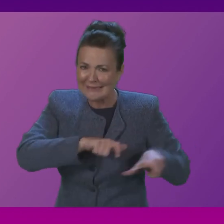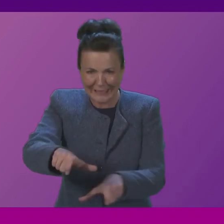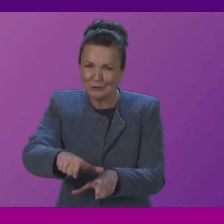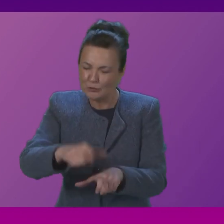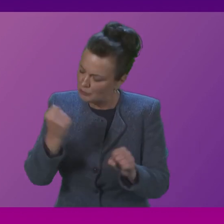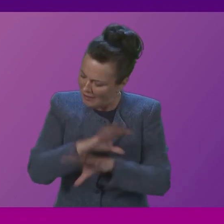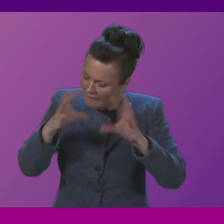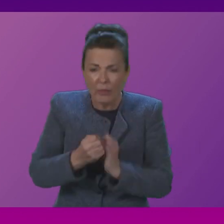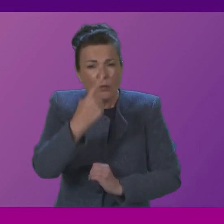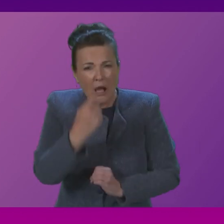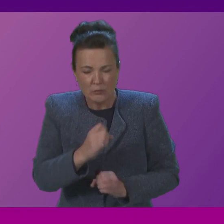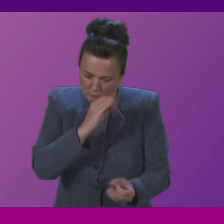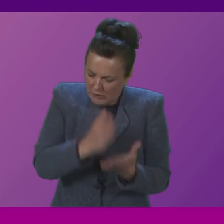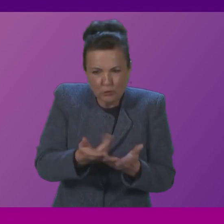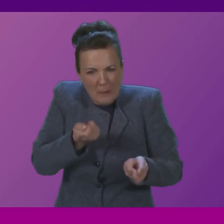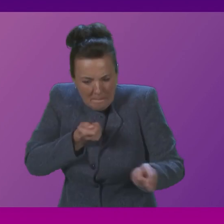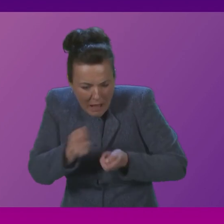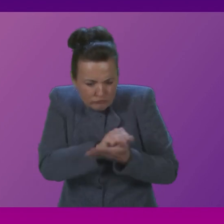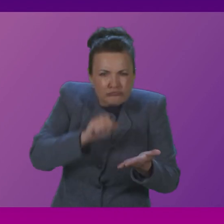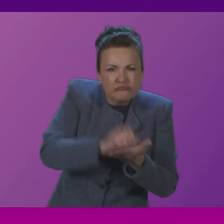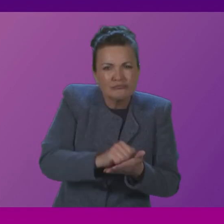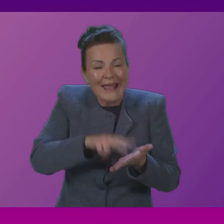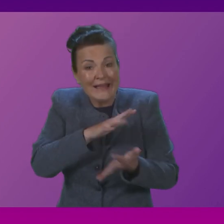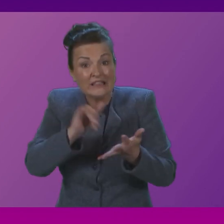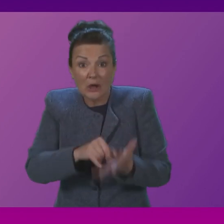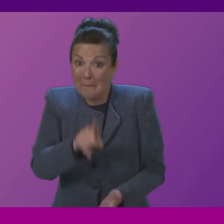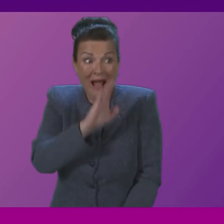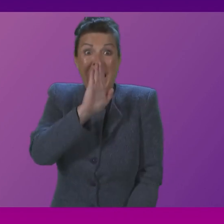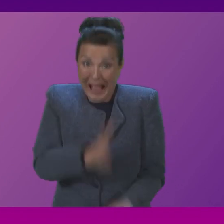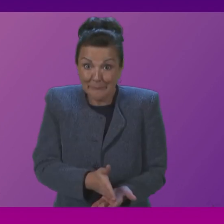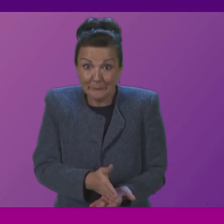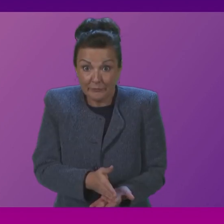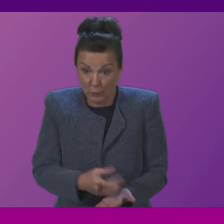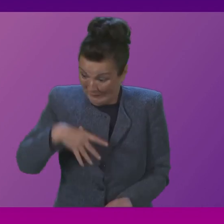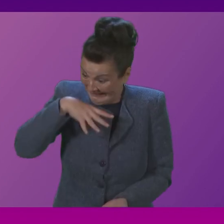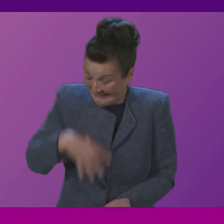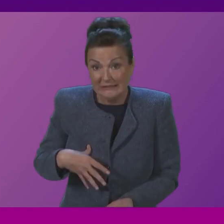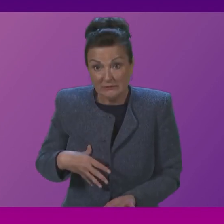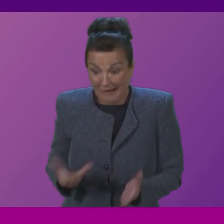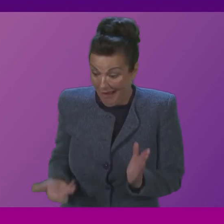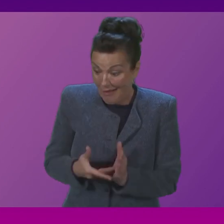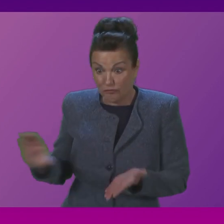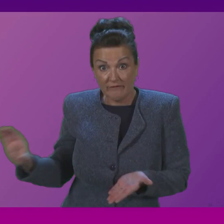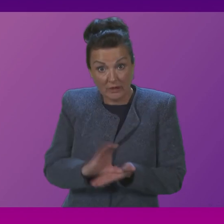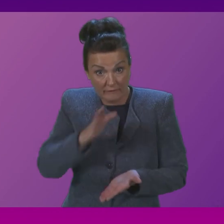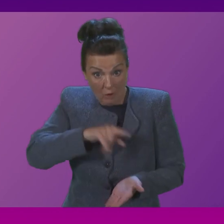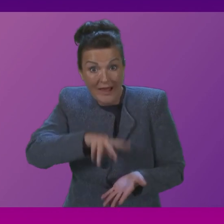can in terms of the management of our National Health Service. But the fact of the matter is we do need more funding for our National Health Service, and that